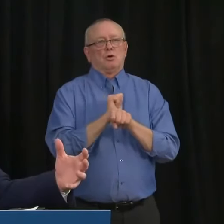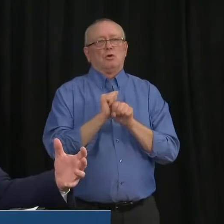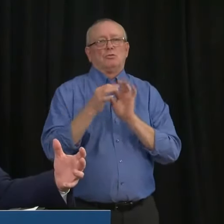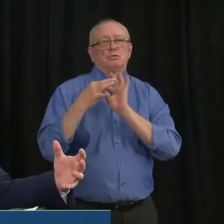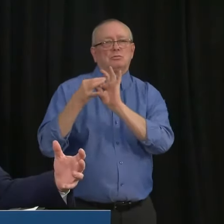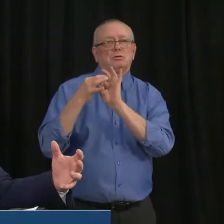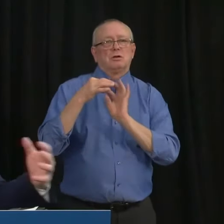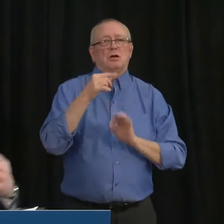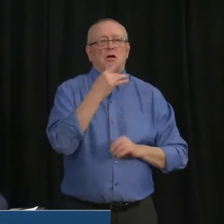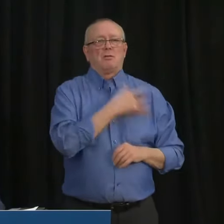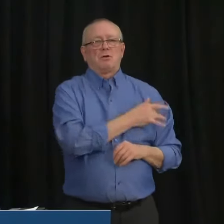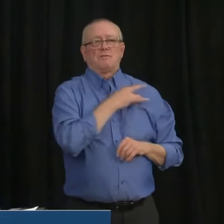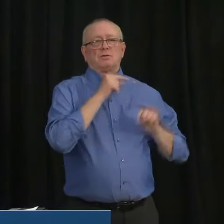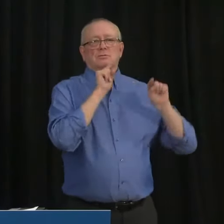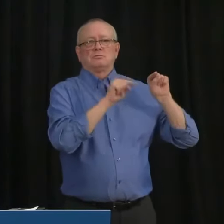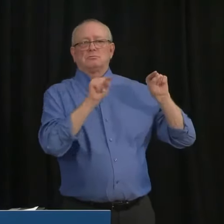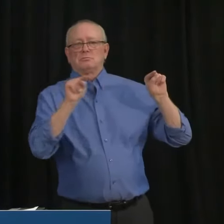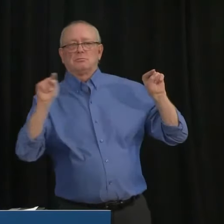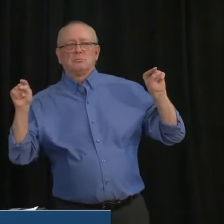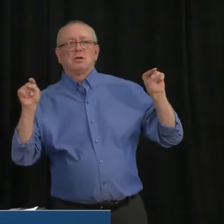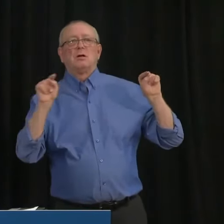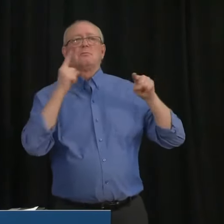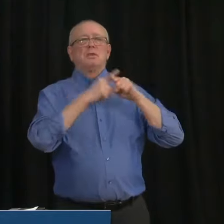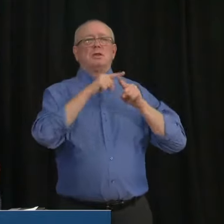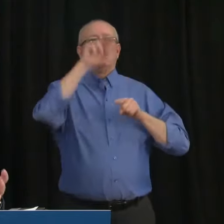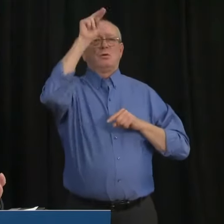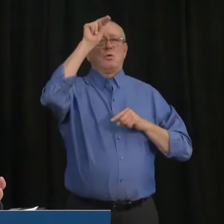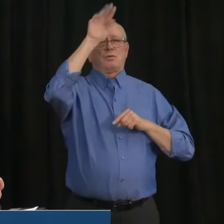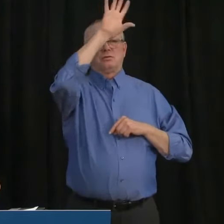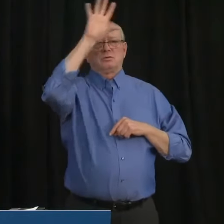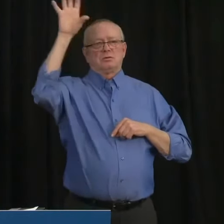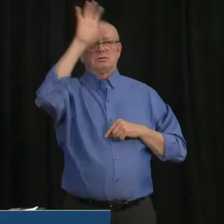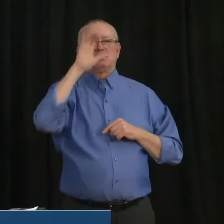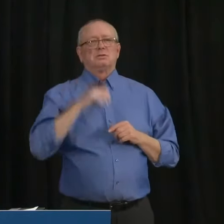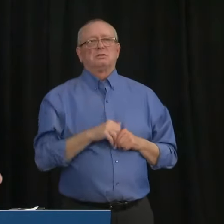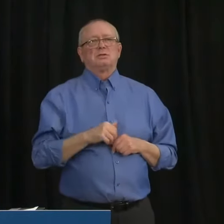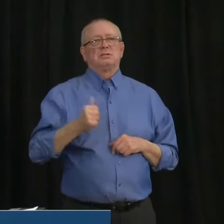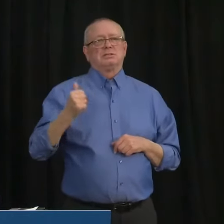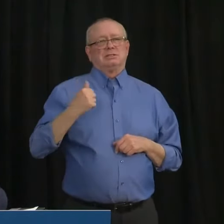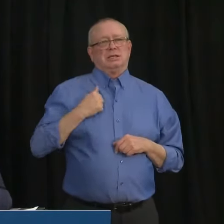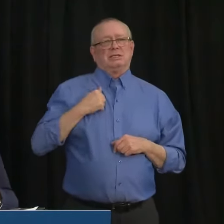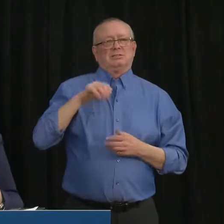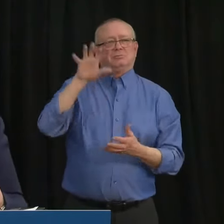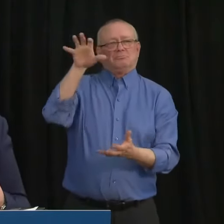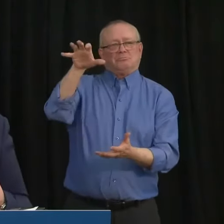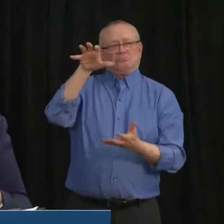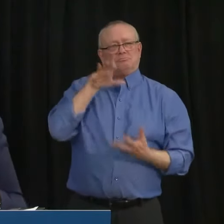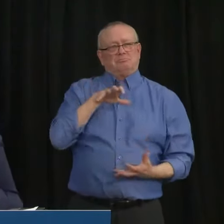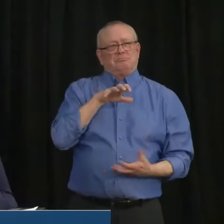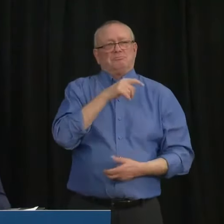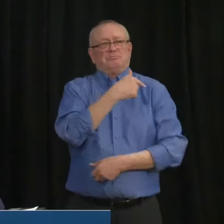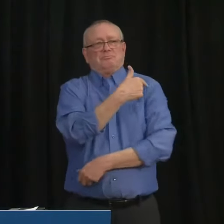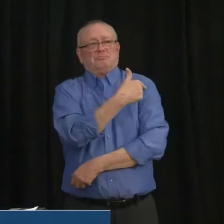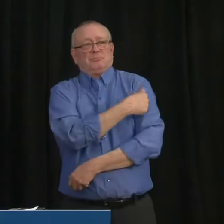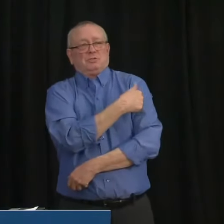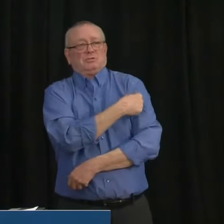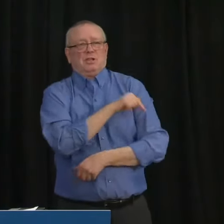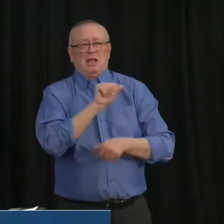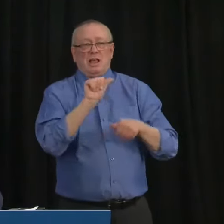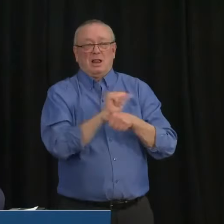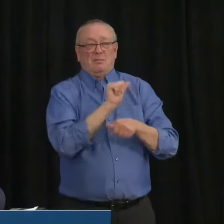has played the coordinating role in the acquisition of vaccines. And the reason for that is, mean, even though Alberta Health has, as you know, a great